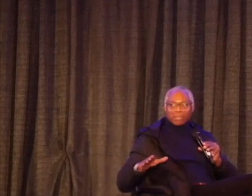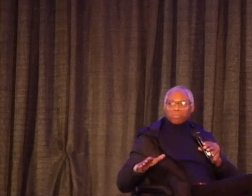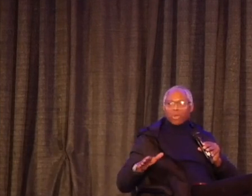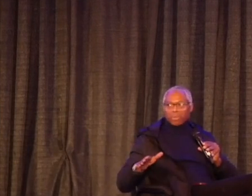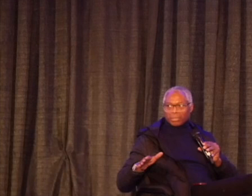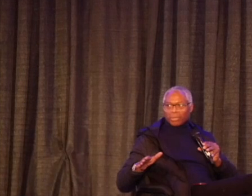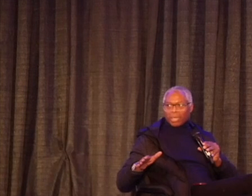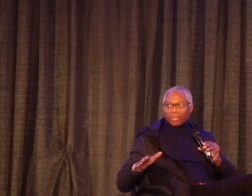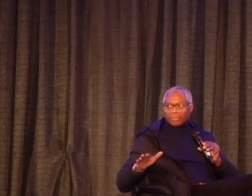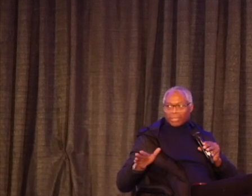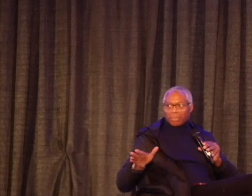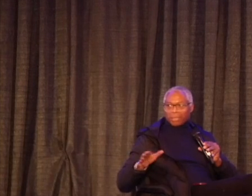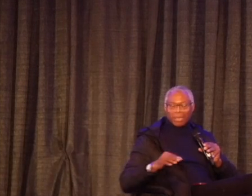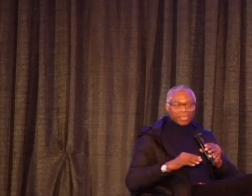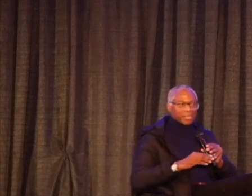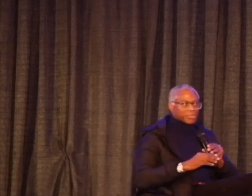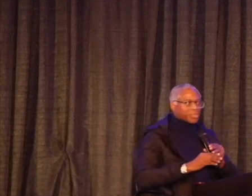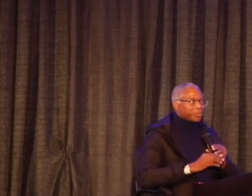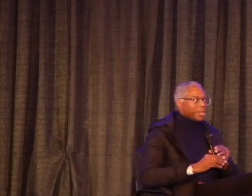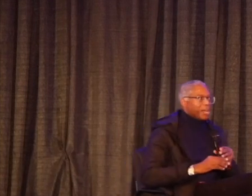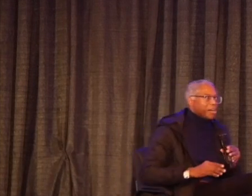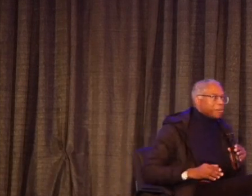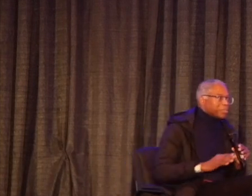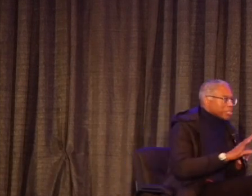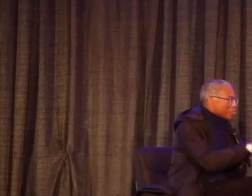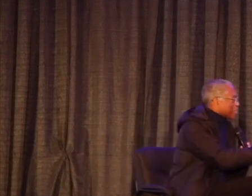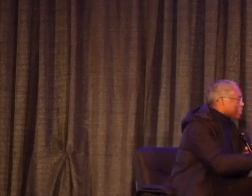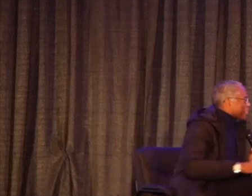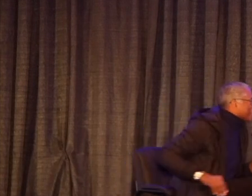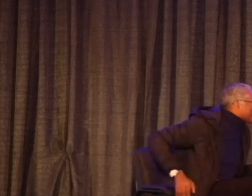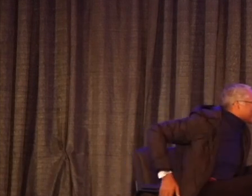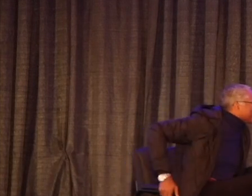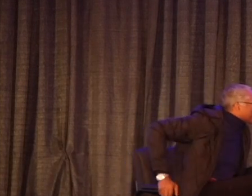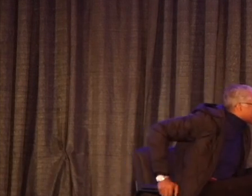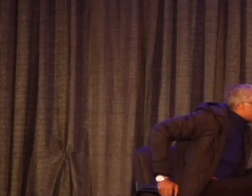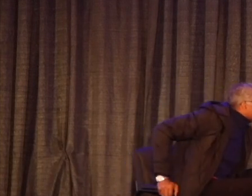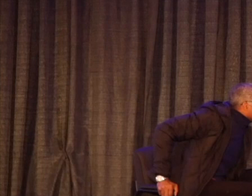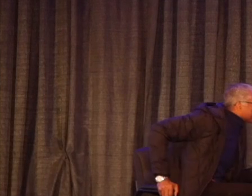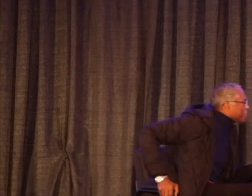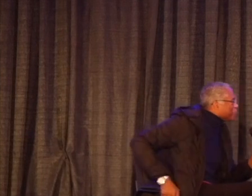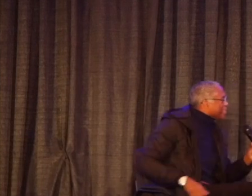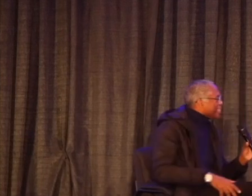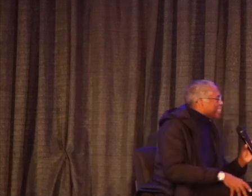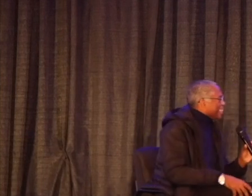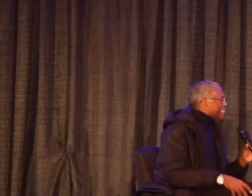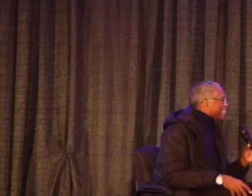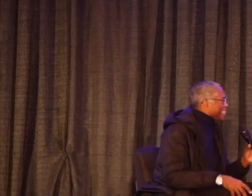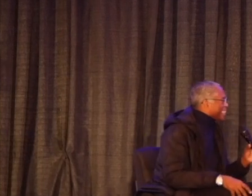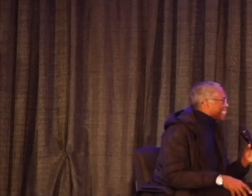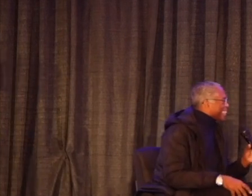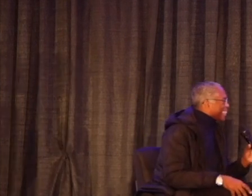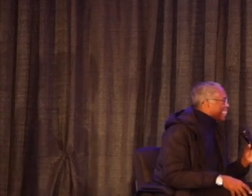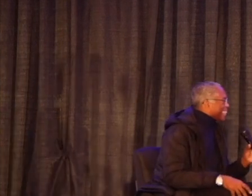I'm buying some bourbon, okay? That's my thing. So, let's just get started. Indira, it's so great to see you. So